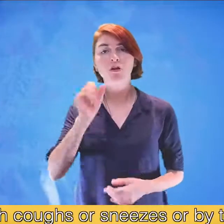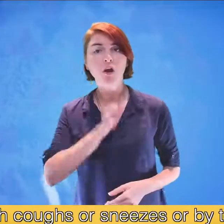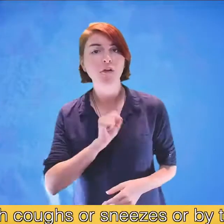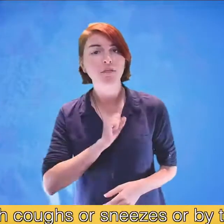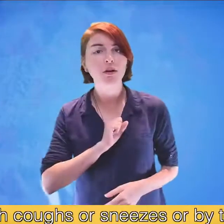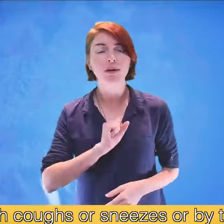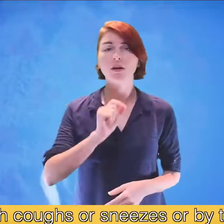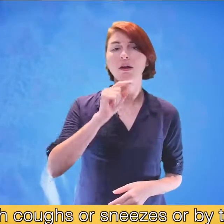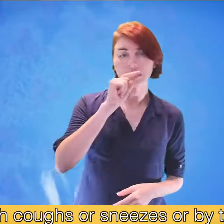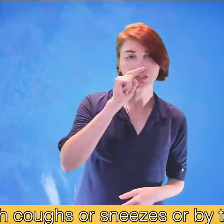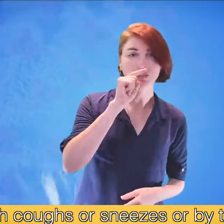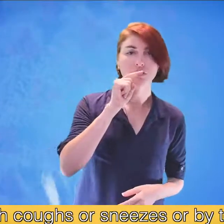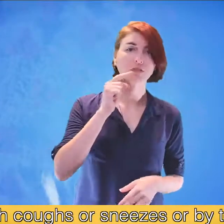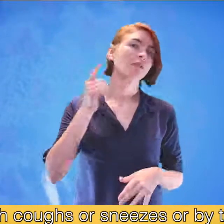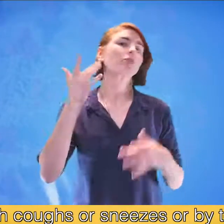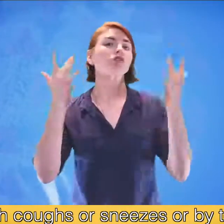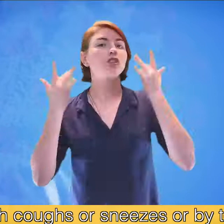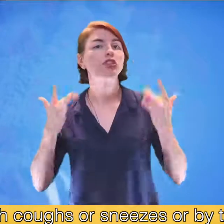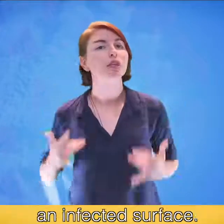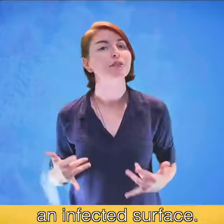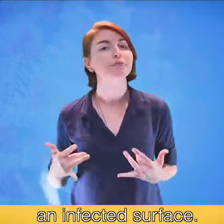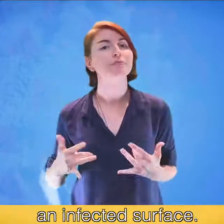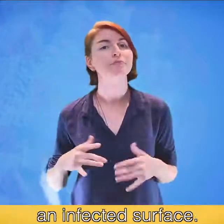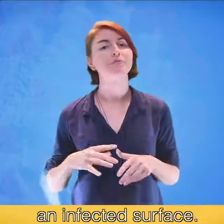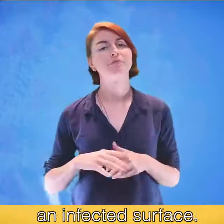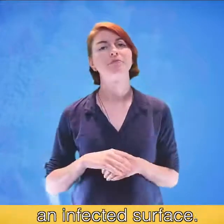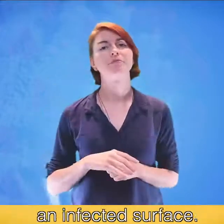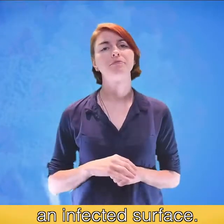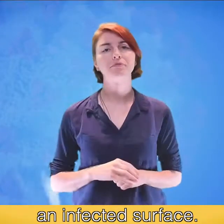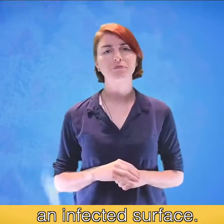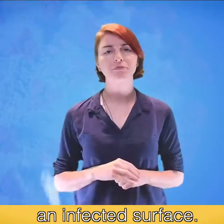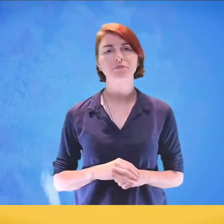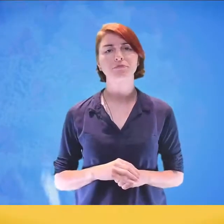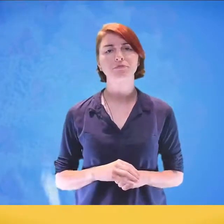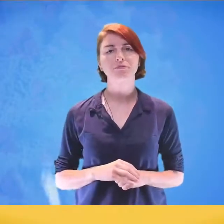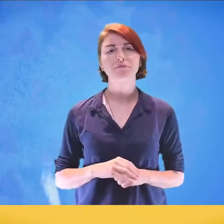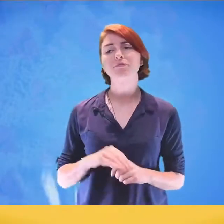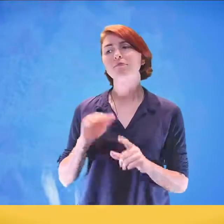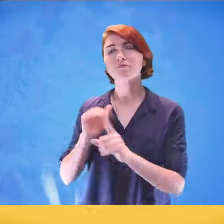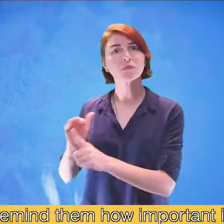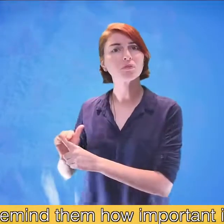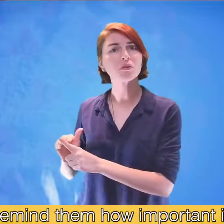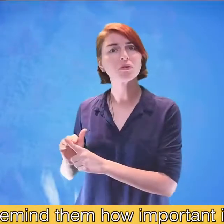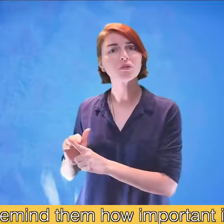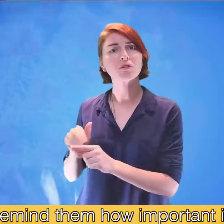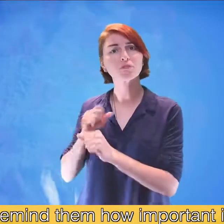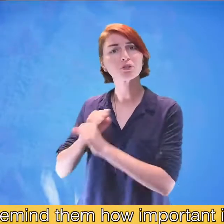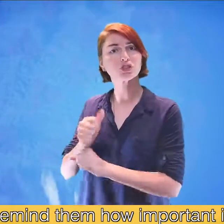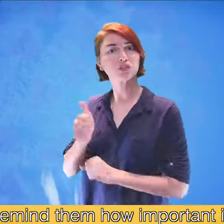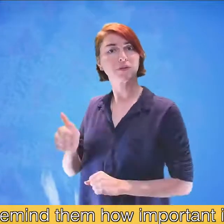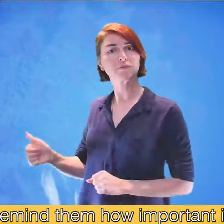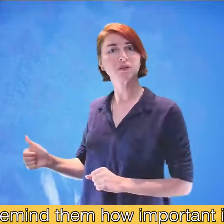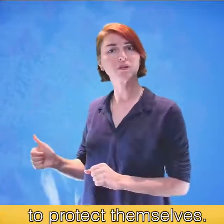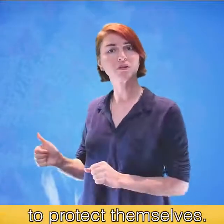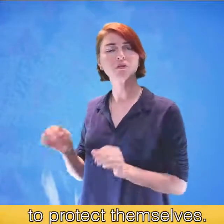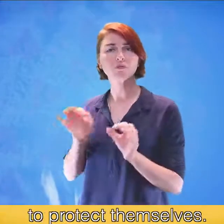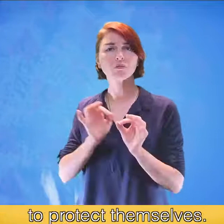coughs or sneezes or by touching an infected surface. Remind them how important it is to protect